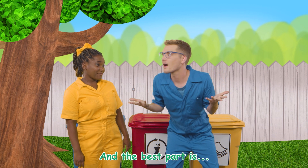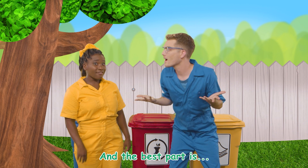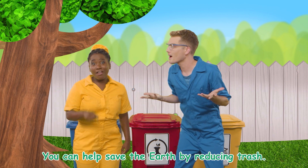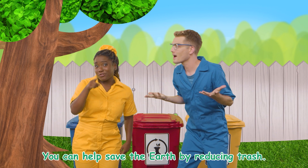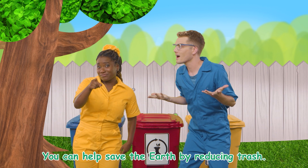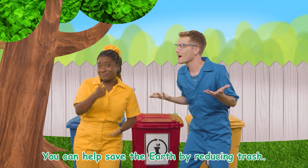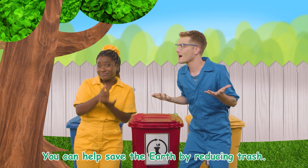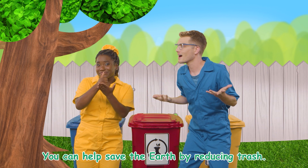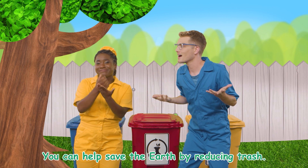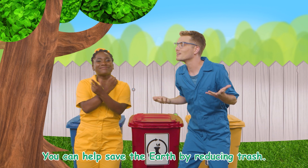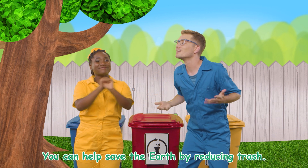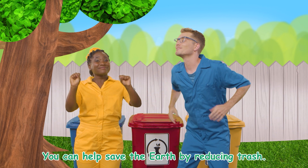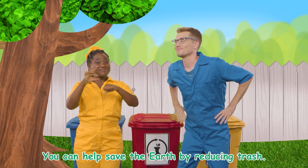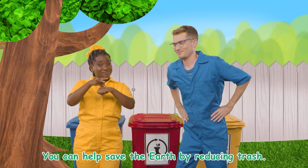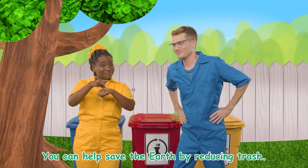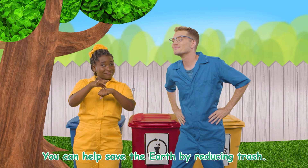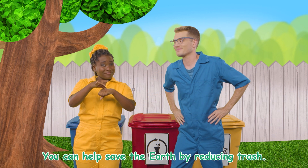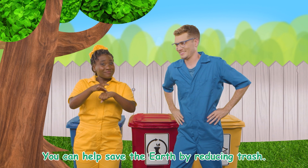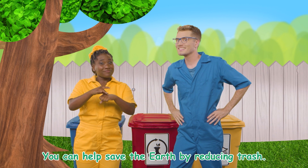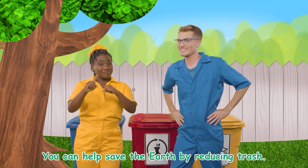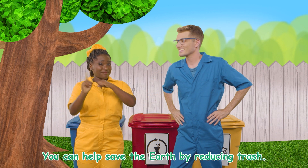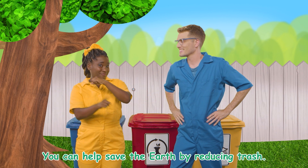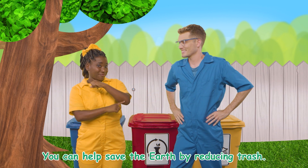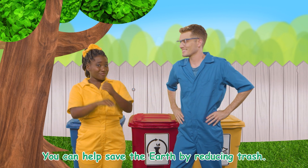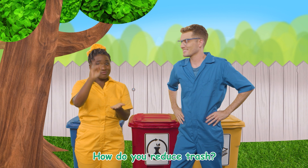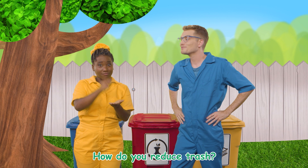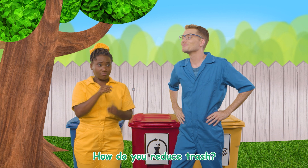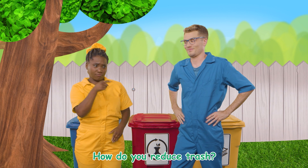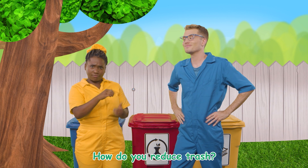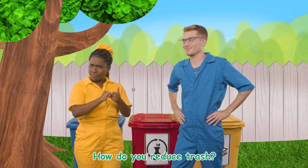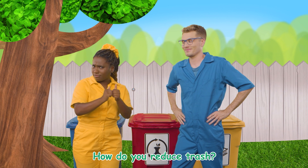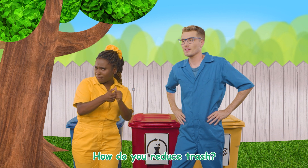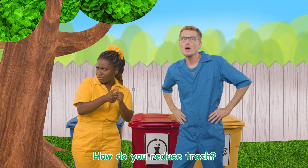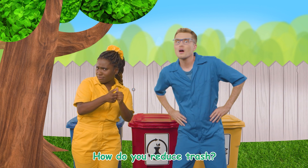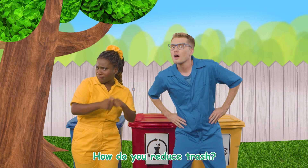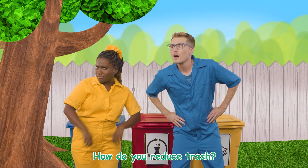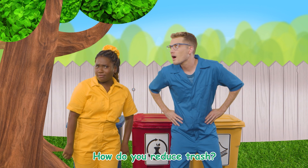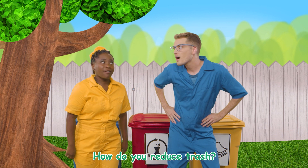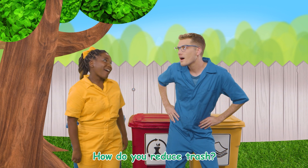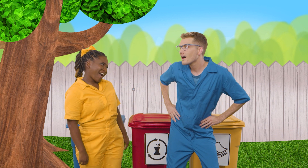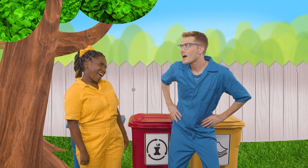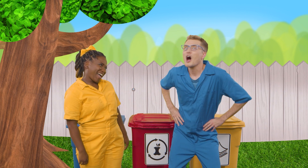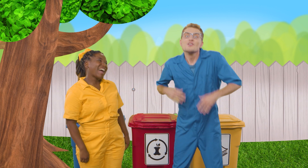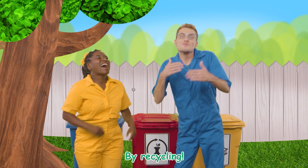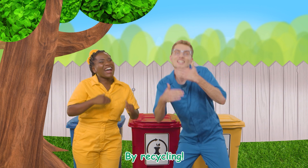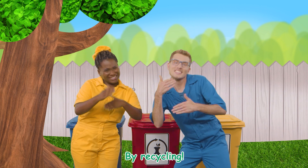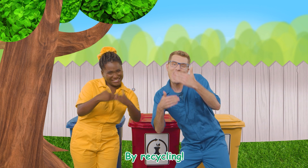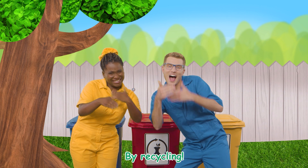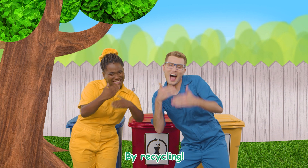You can help save the earth by reducing trash! How do you reduce trash? By recycling!